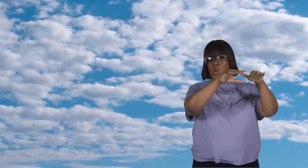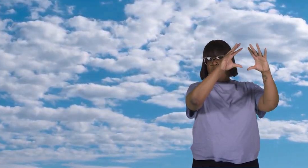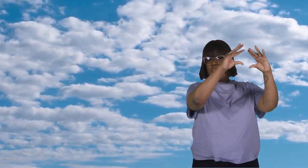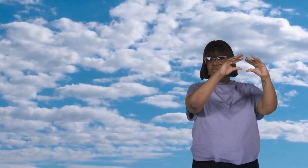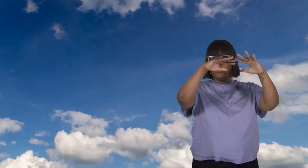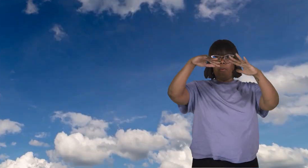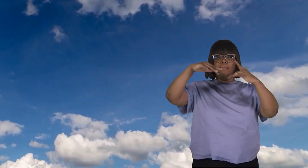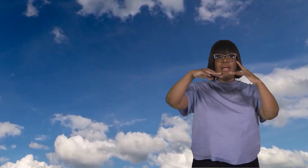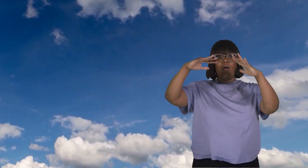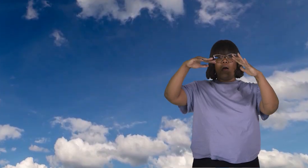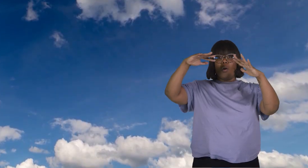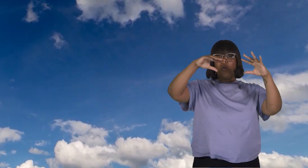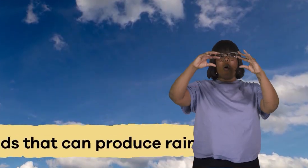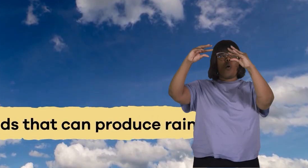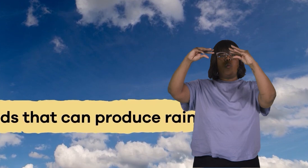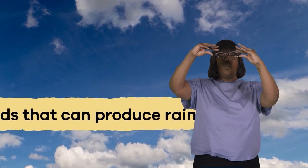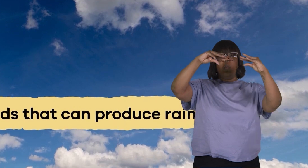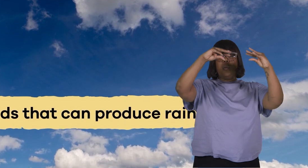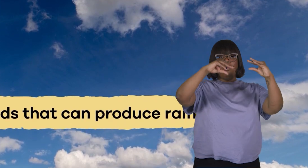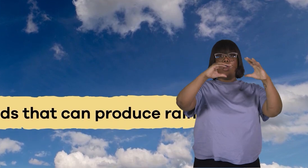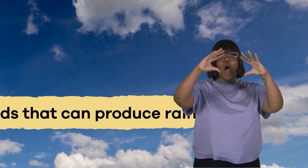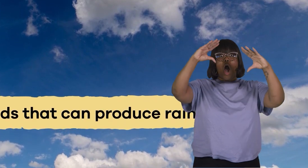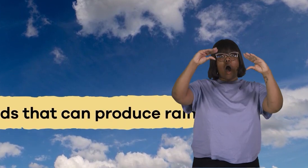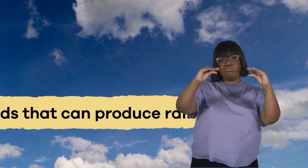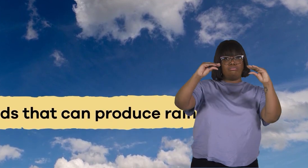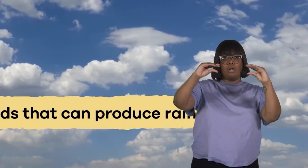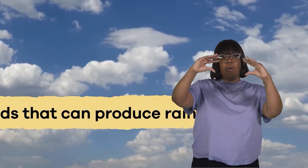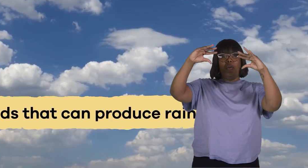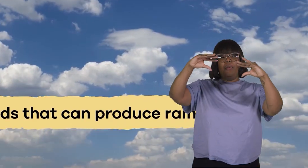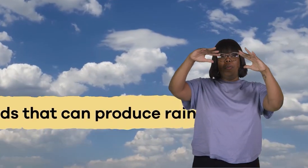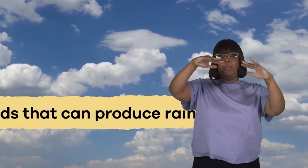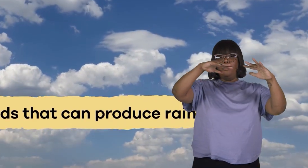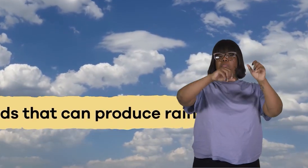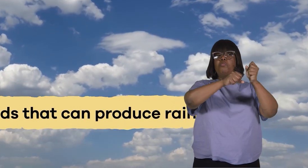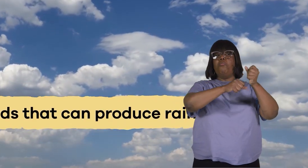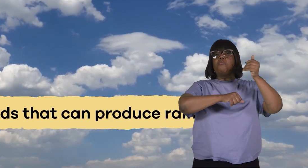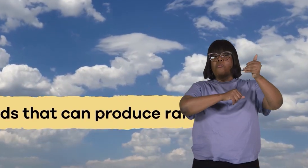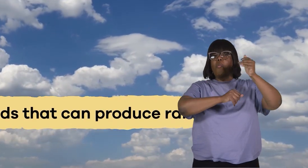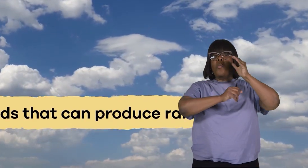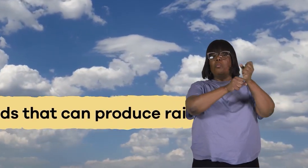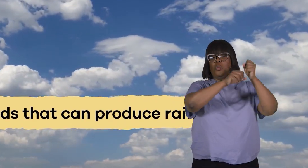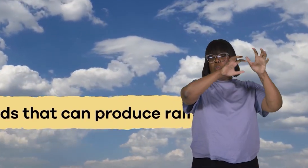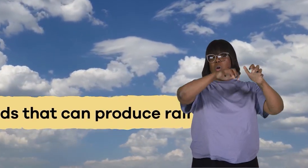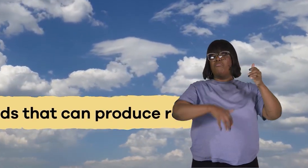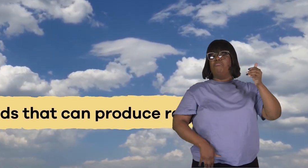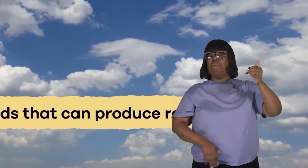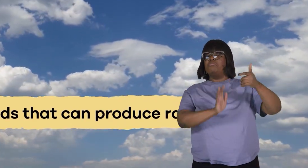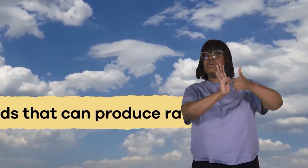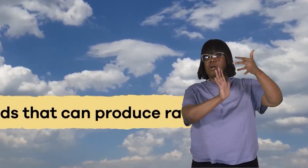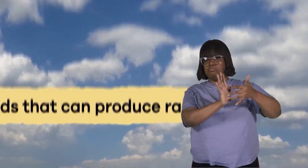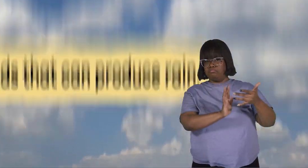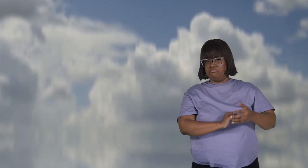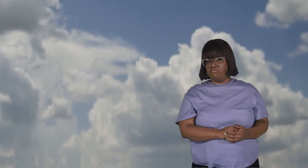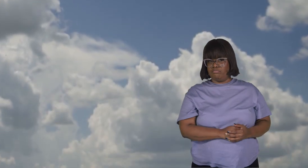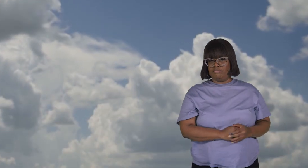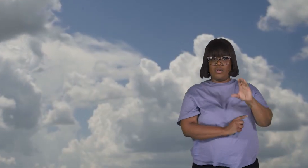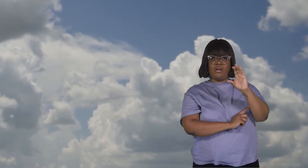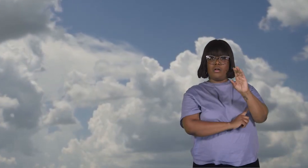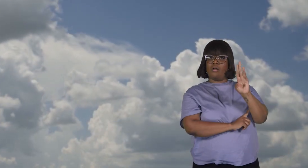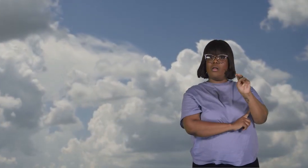But they are puffy instead of flat, flat, they only produce rain sometimes. Cumulus clouds are